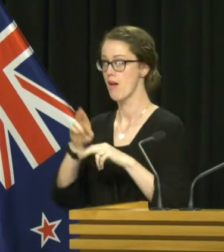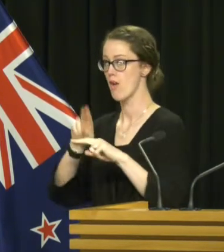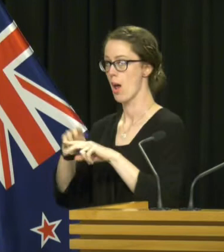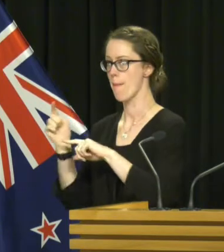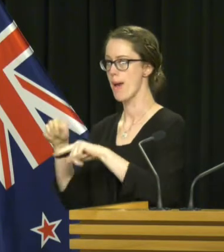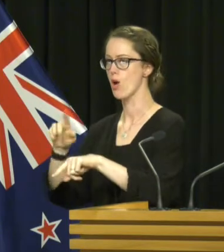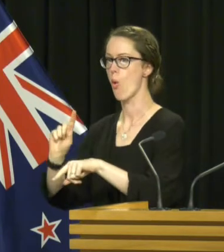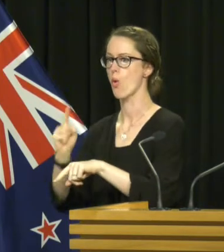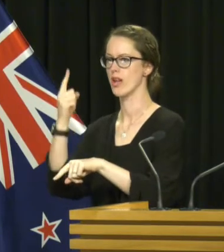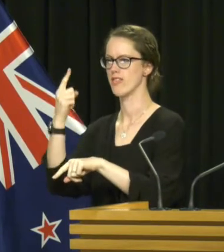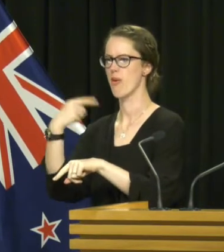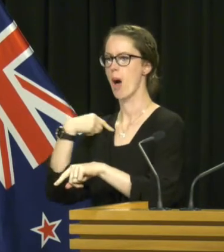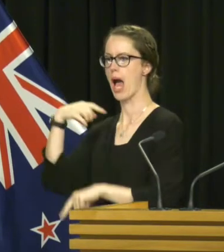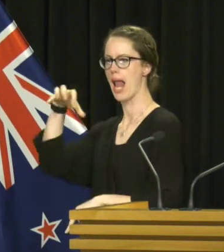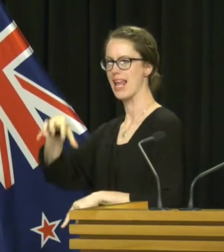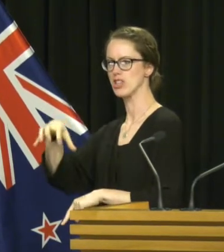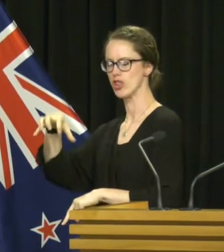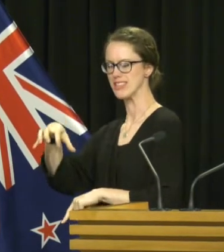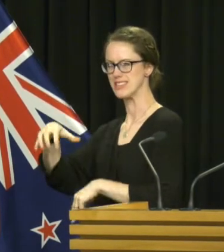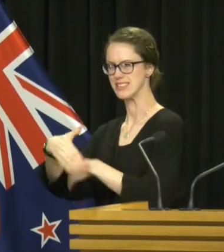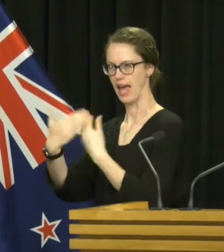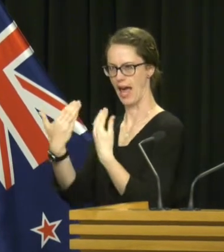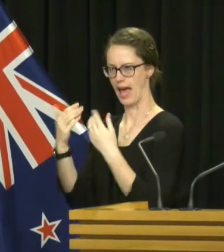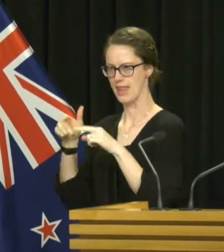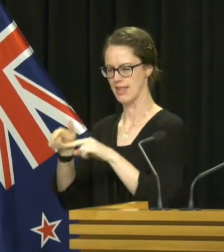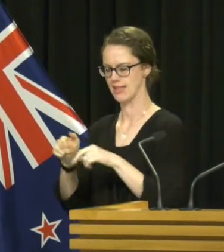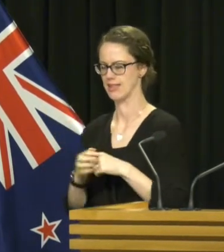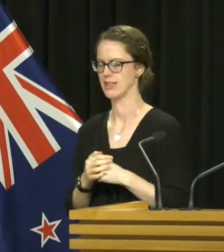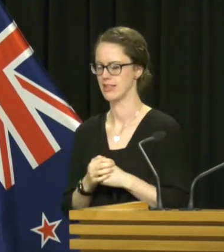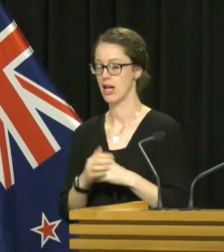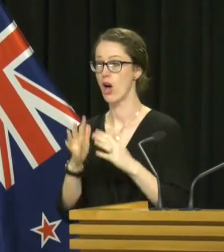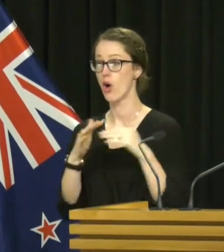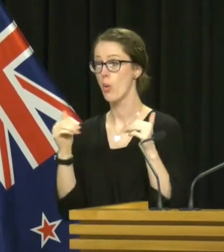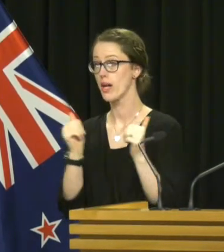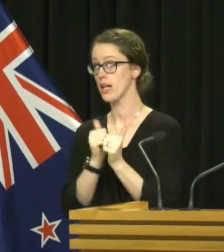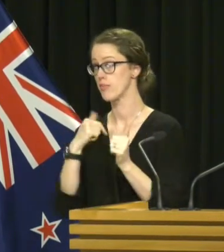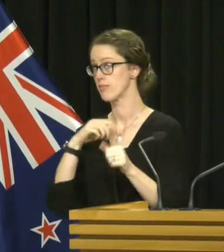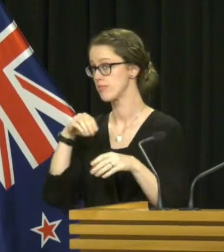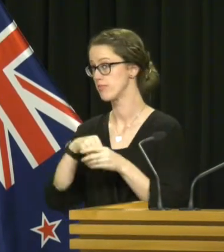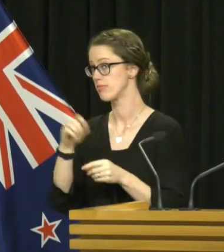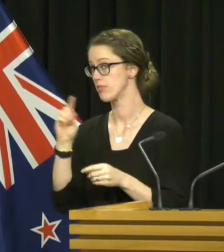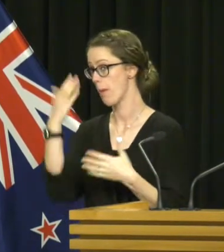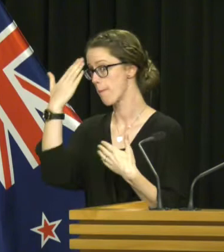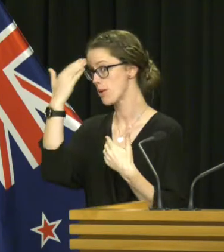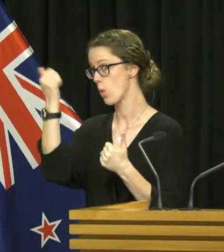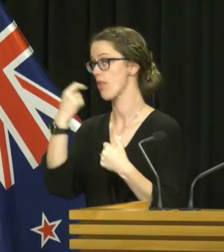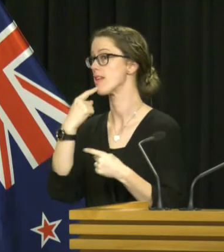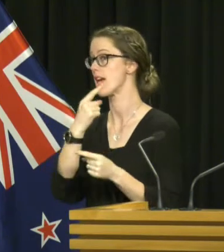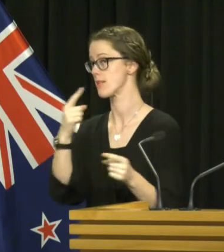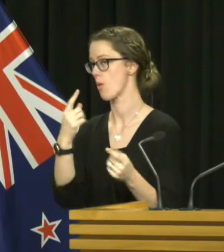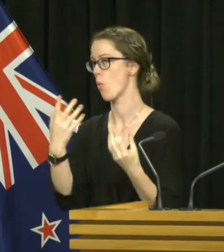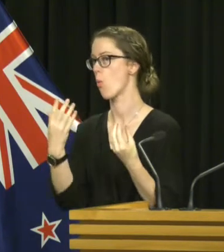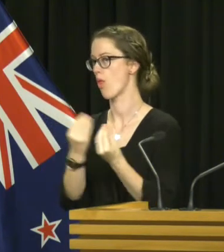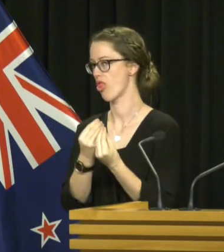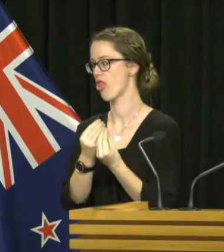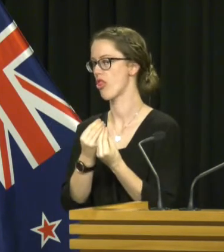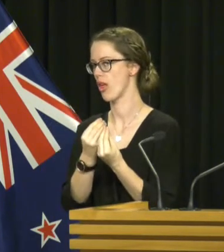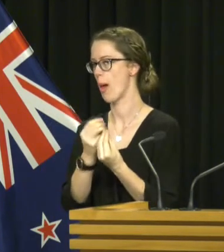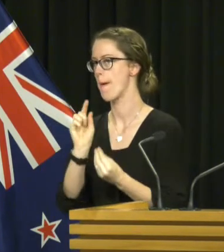I'm back in Auckland for an electric day. On the weekend I'll be involved in a mental health announcement alongside